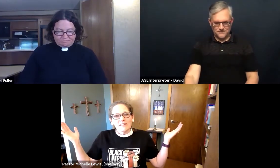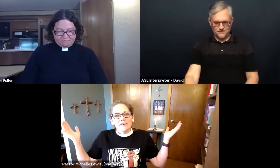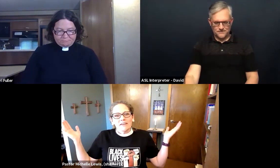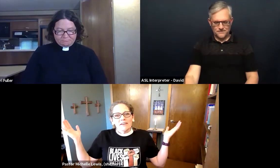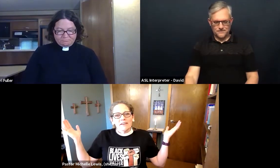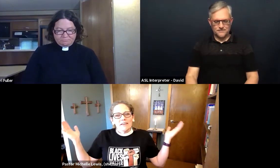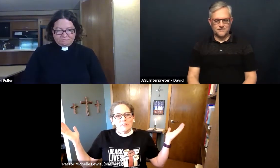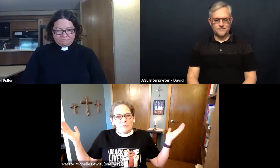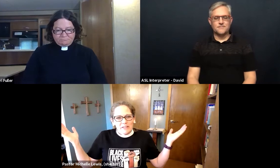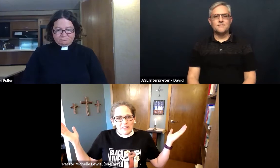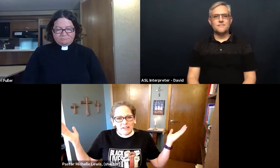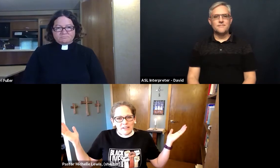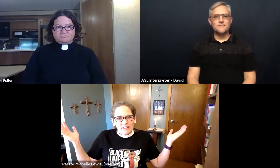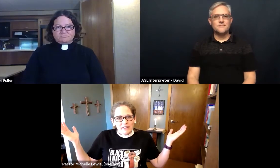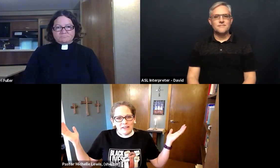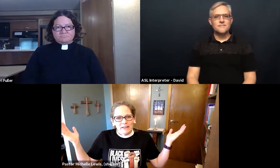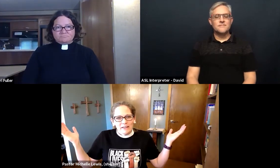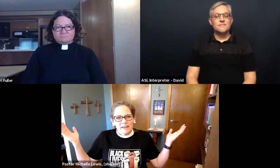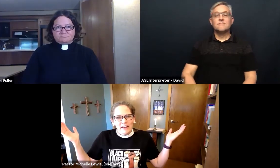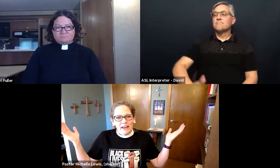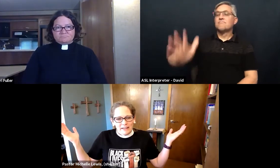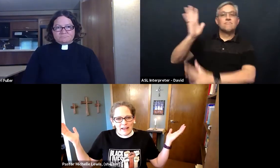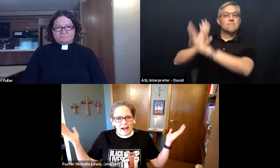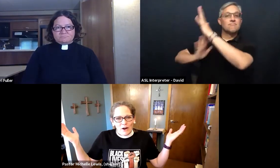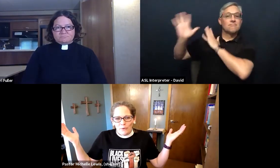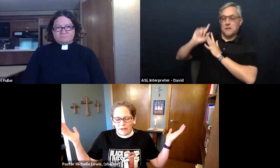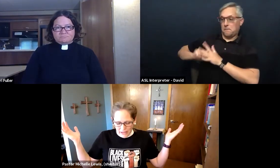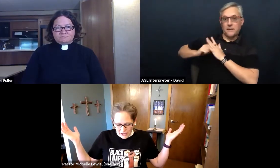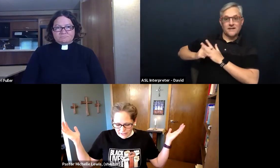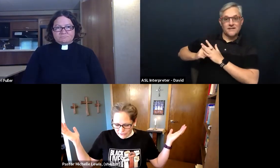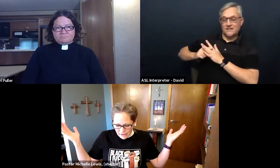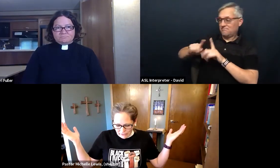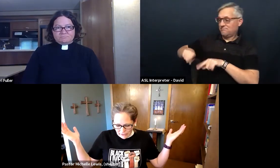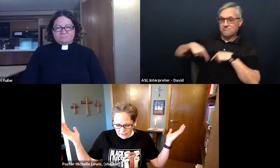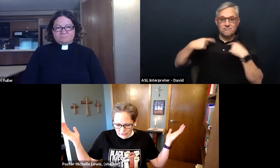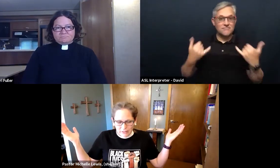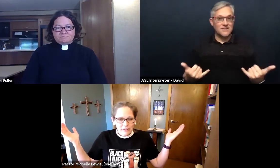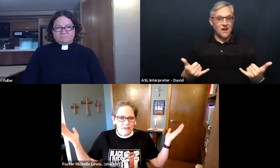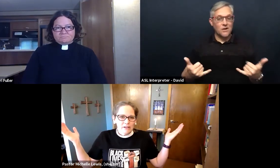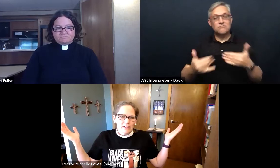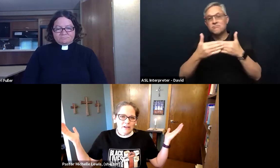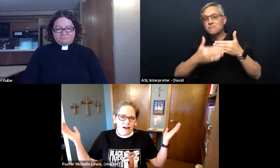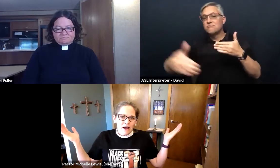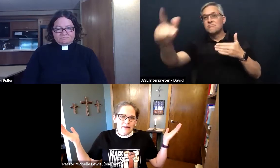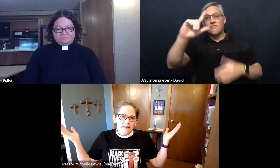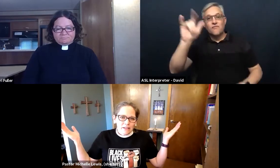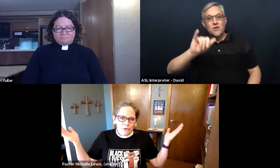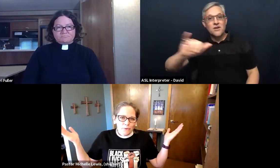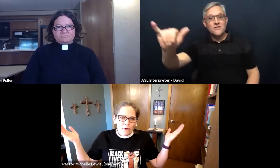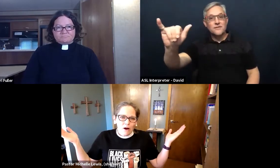In the beginning and now and forever, God, you are